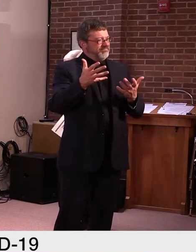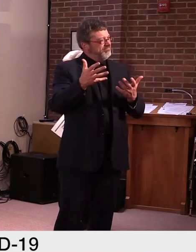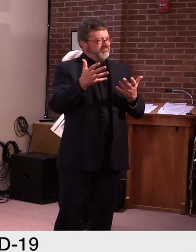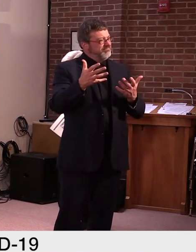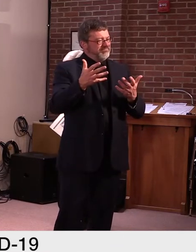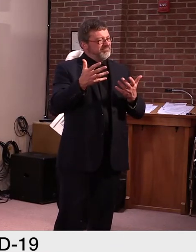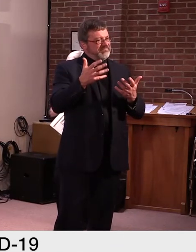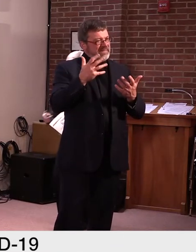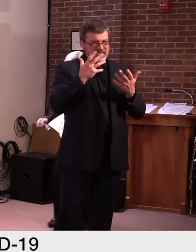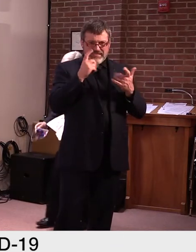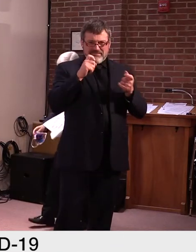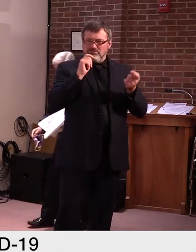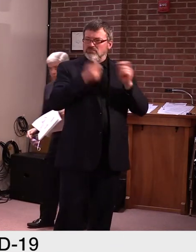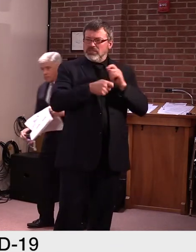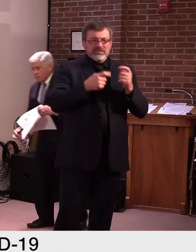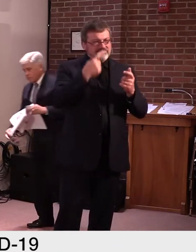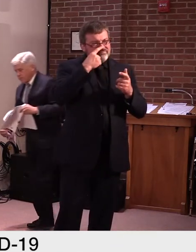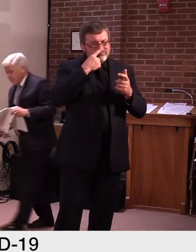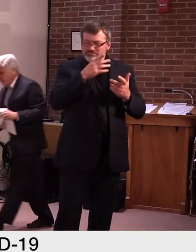We'll have, uh, Secretary Smith.